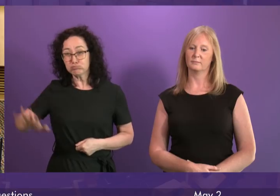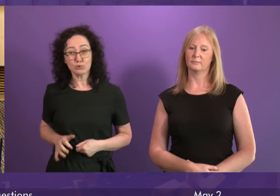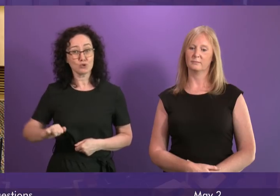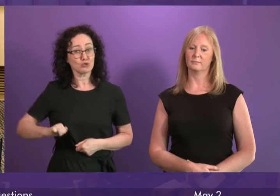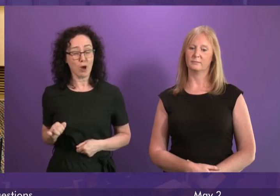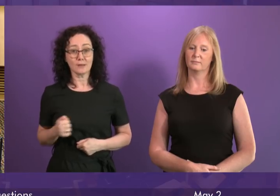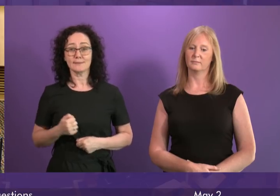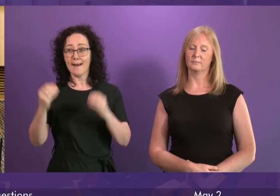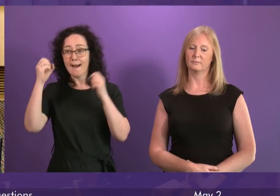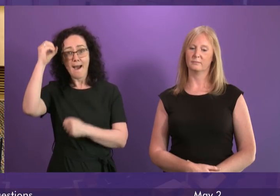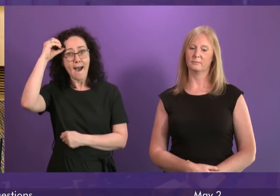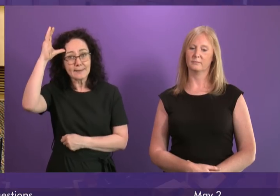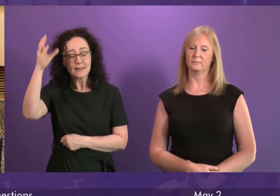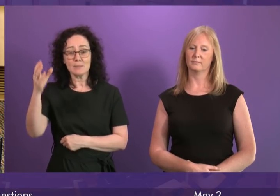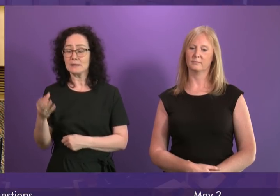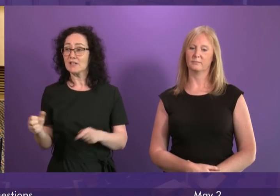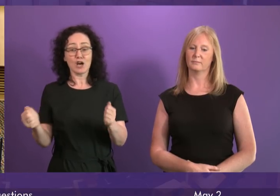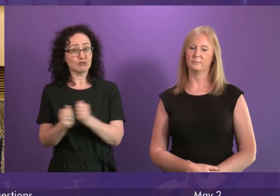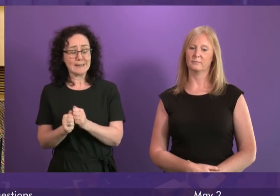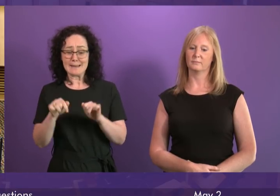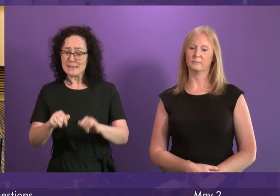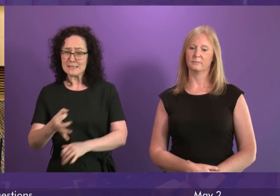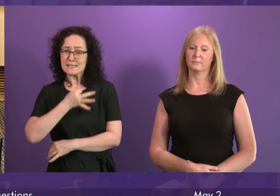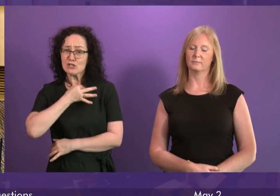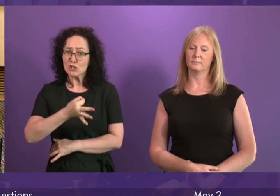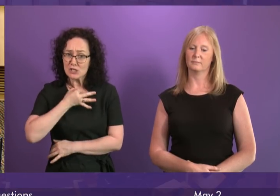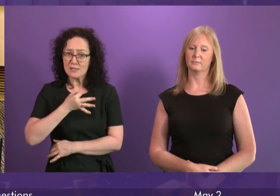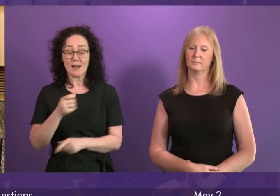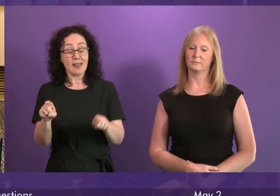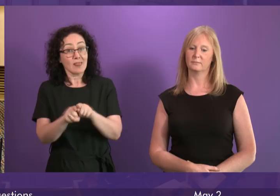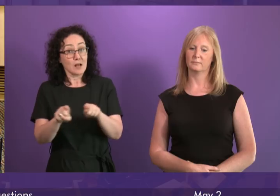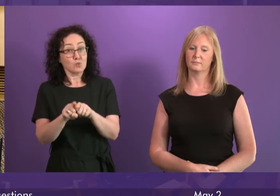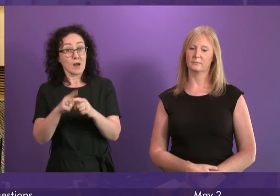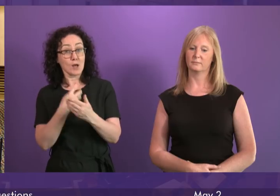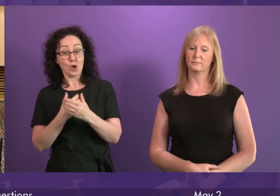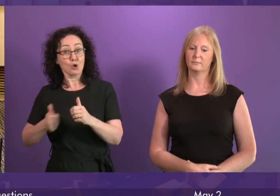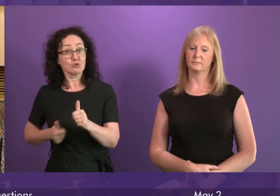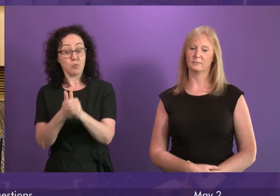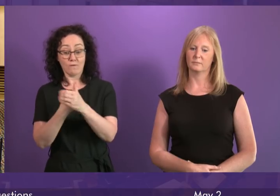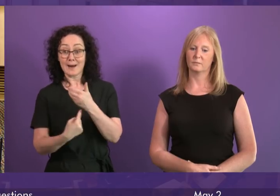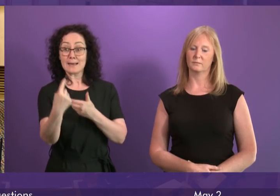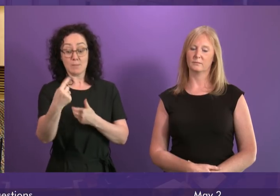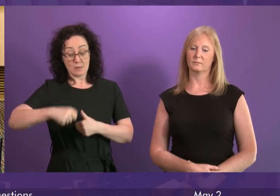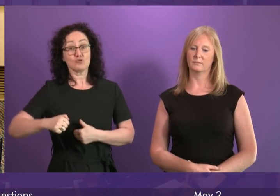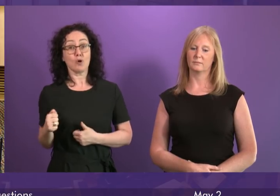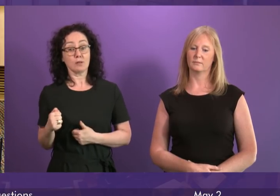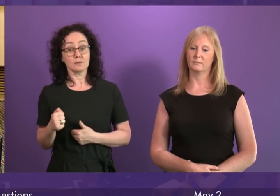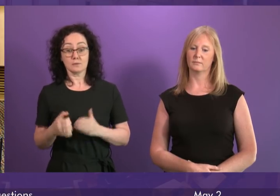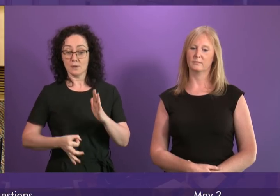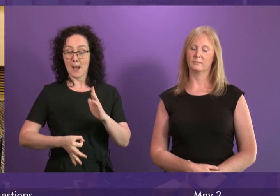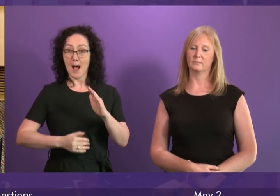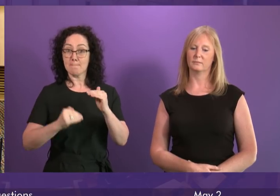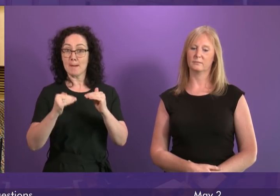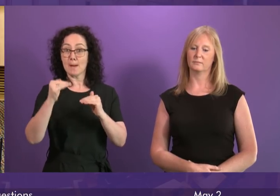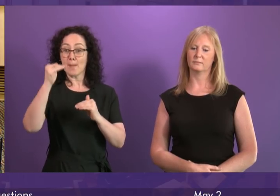and breadth of the country. That's why we see support for independence increasing. It's why we see support for this government increasing.